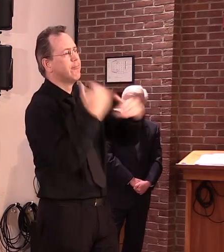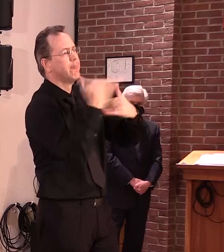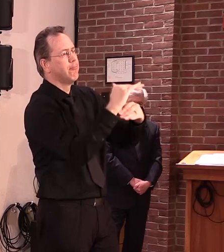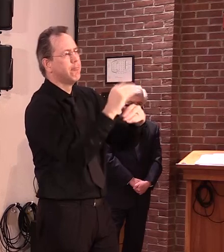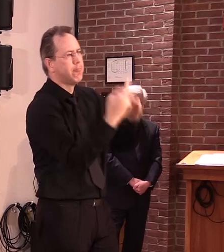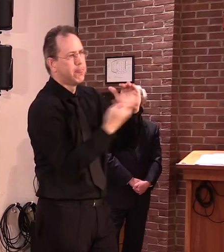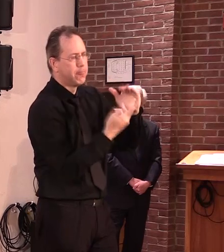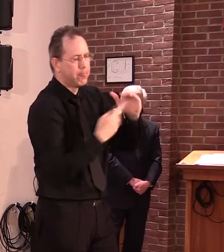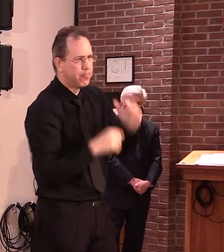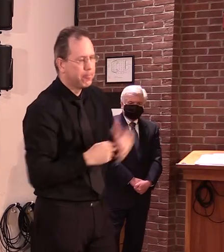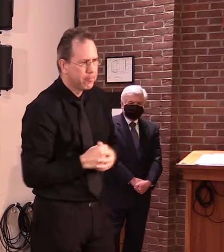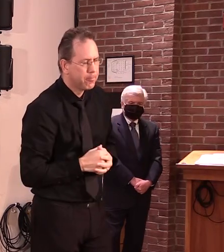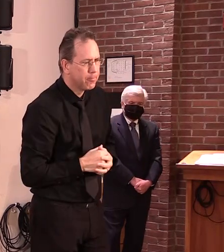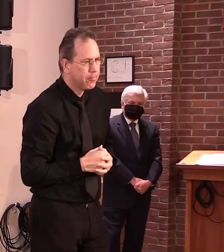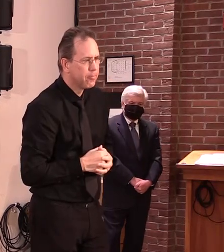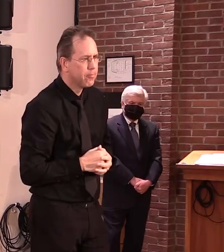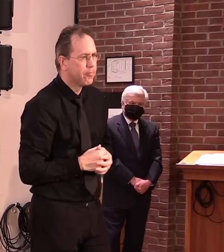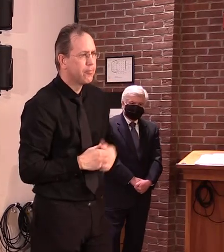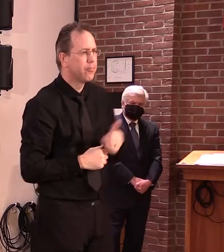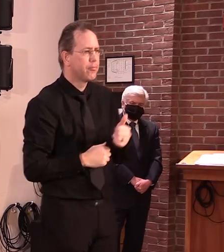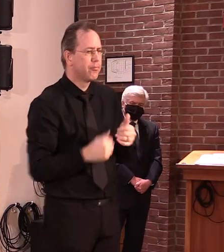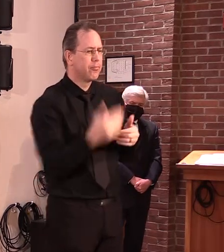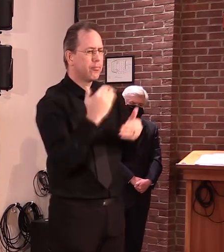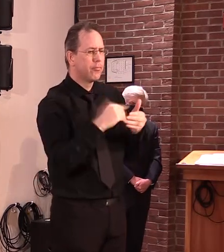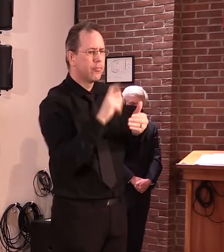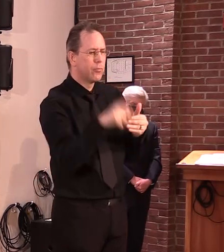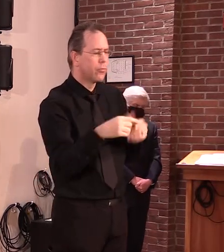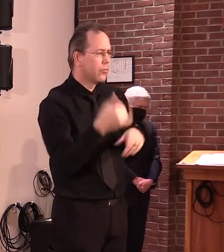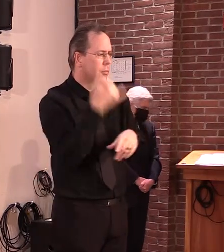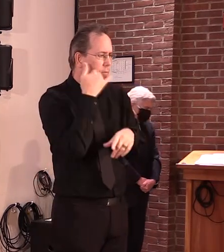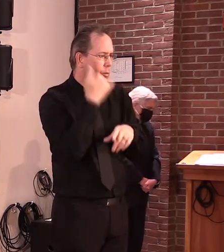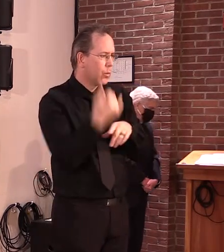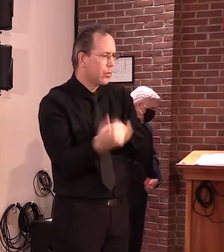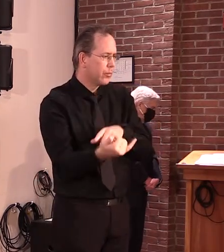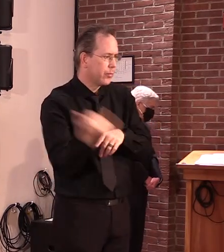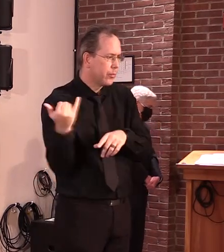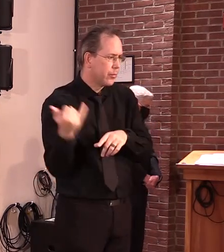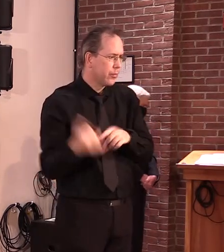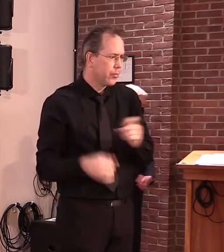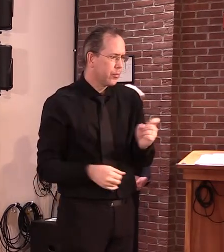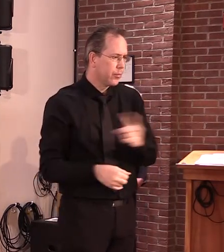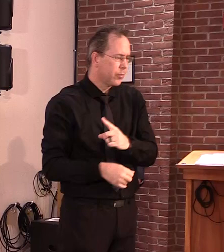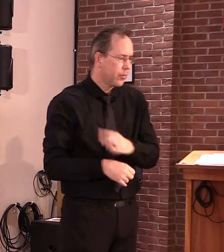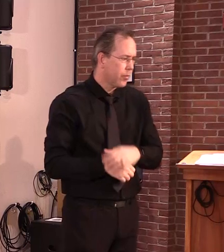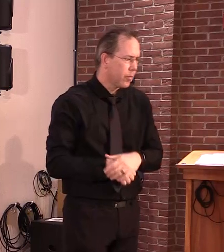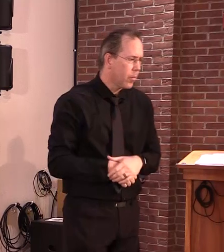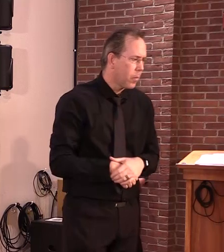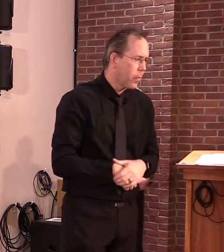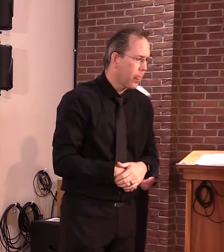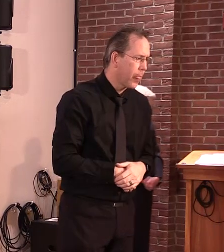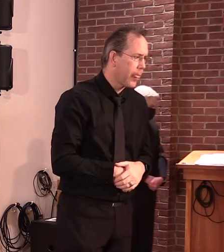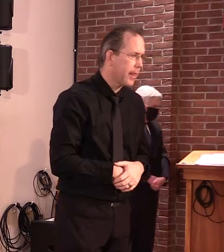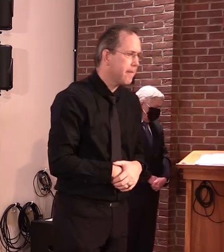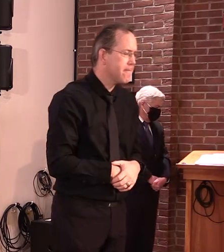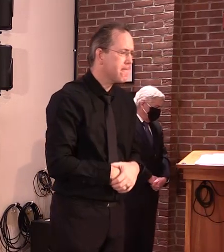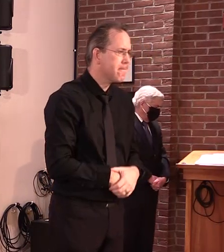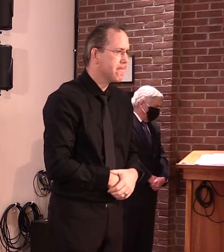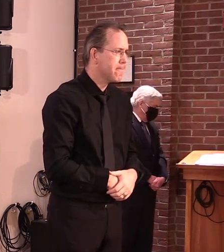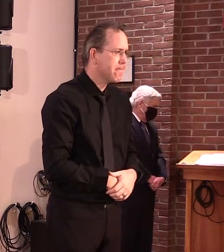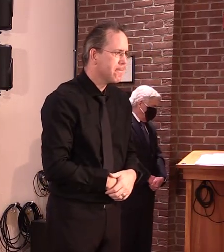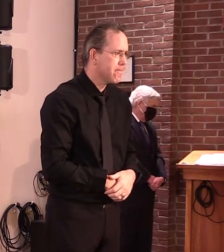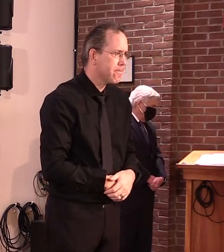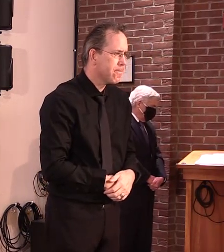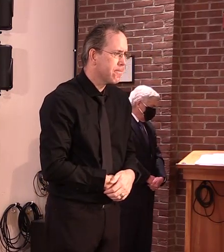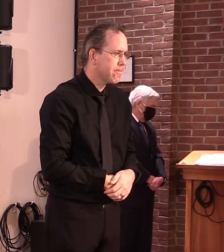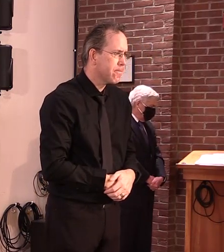We move to the phones now. have Avery WCAX. My question is around the reopening